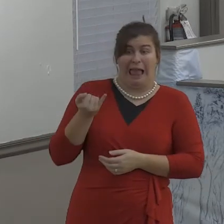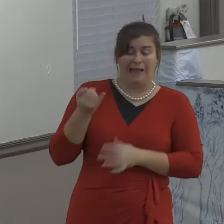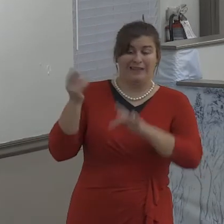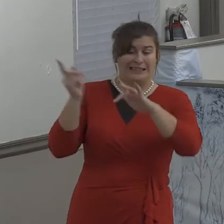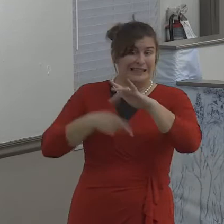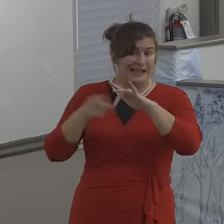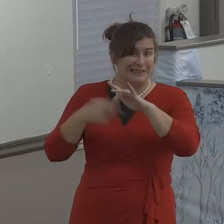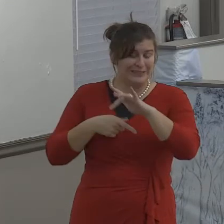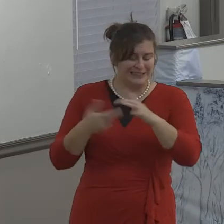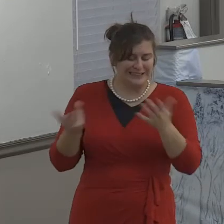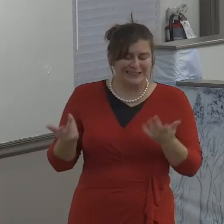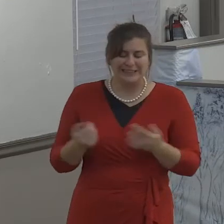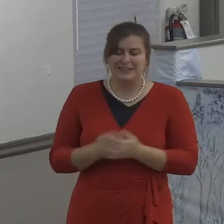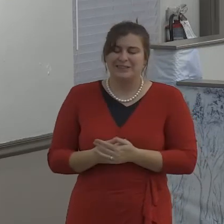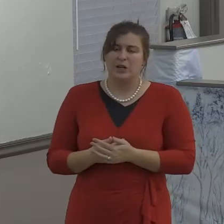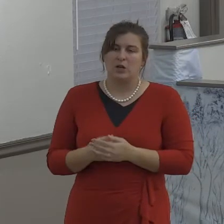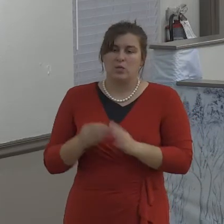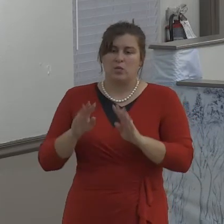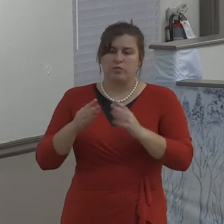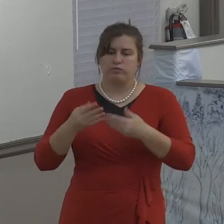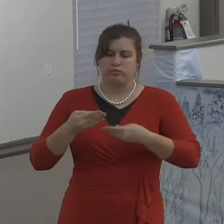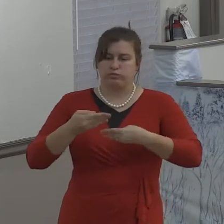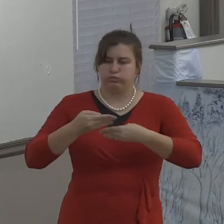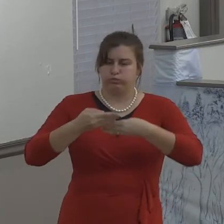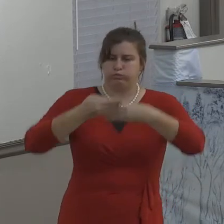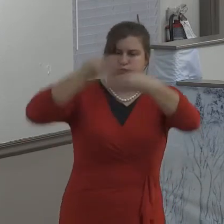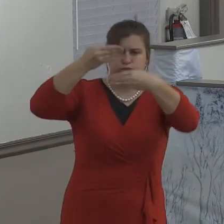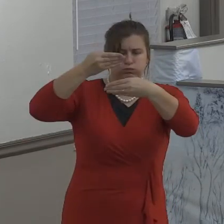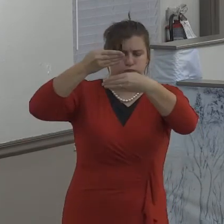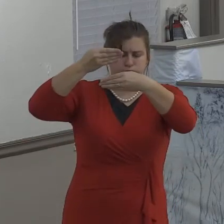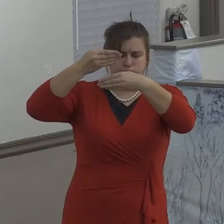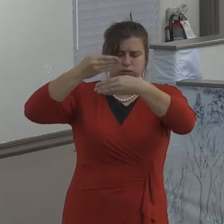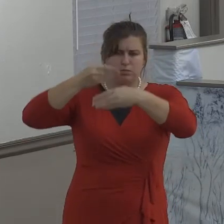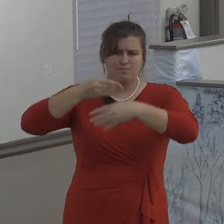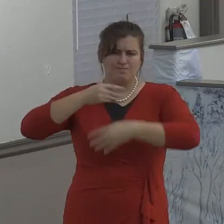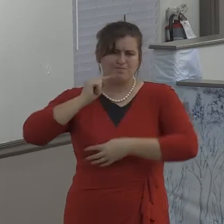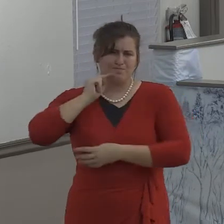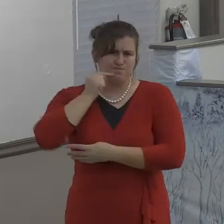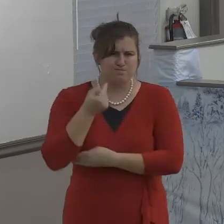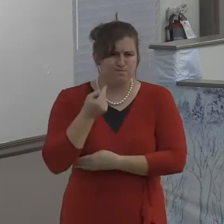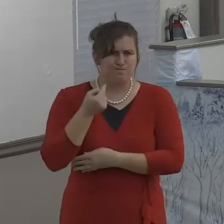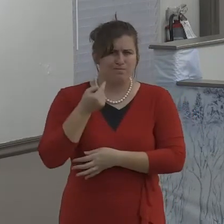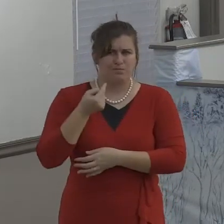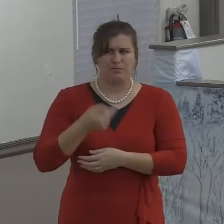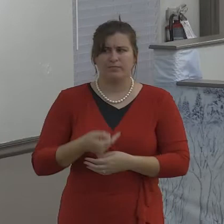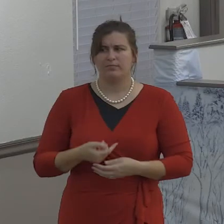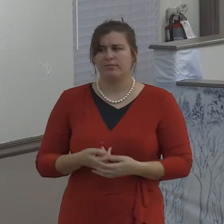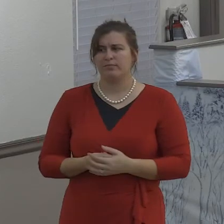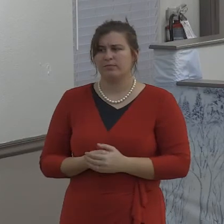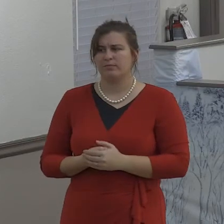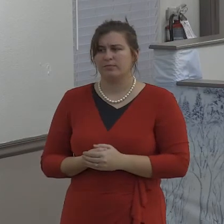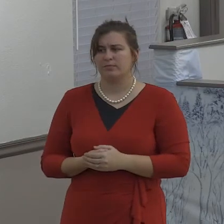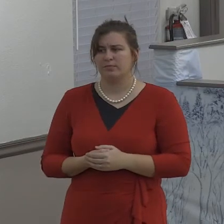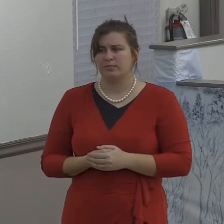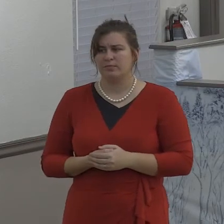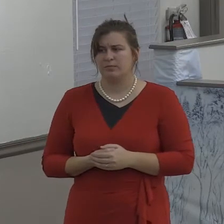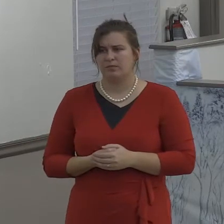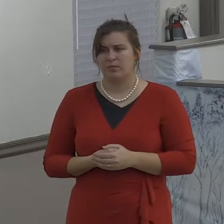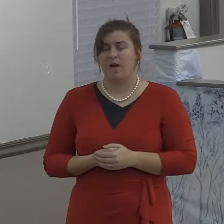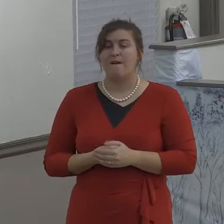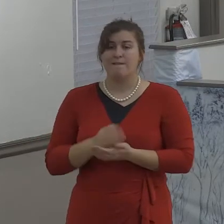In Colossians 3 and verse 12 and following it says, put on therefore as the elect of God, holy and beloved bowels of mercies,